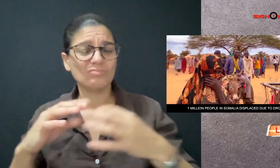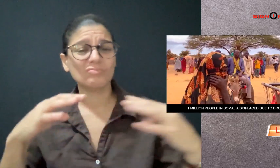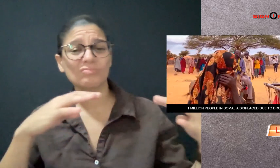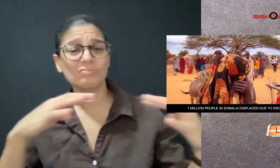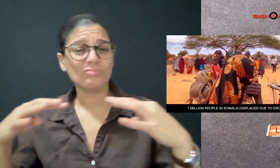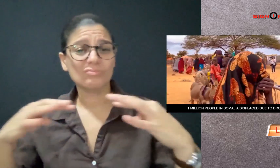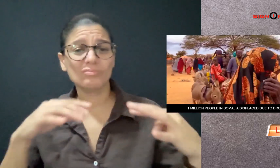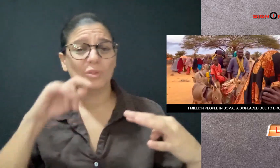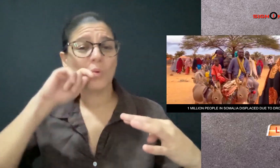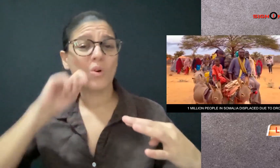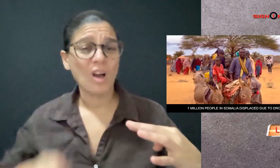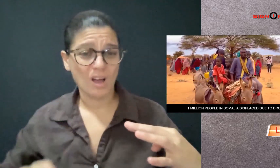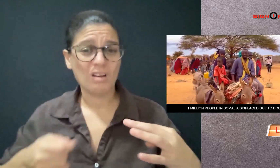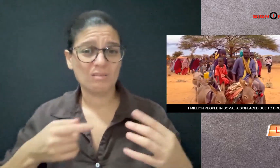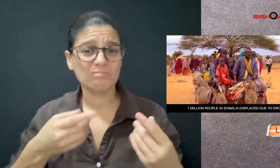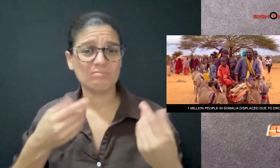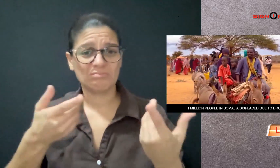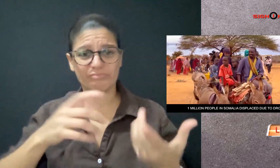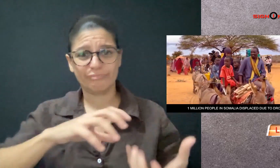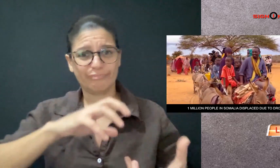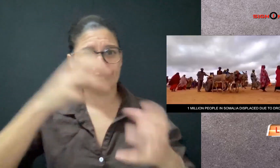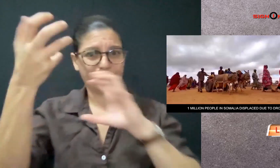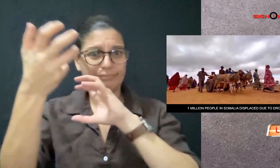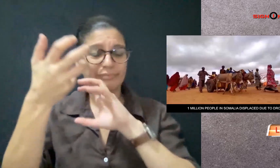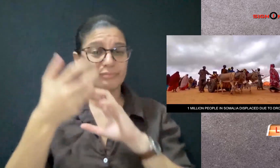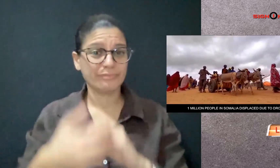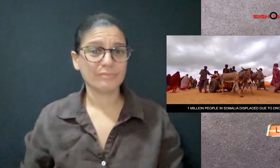in Ukraine are making the situation worse.